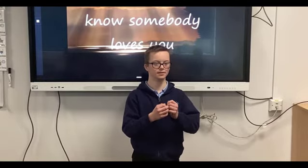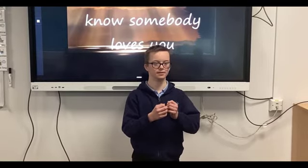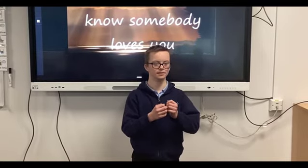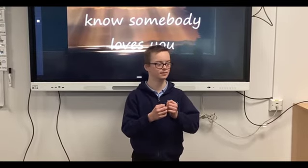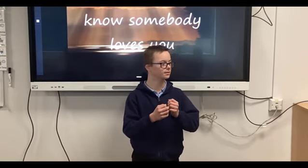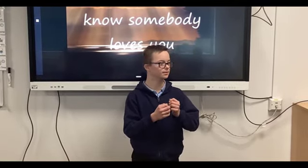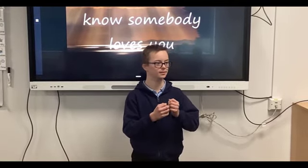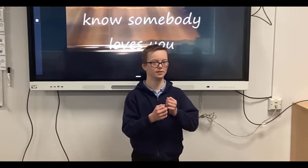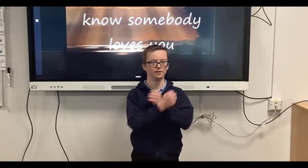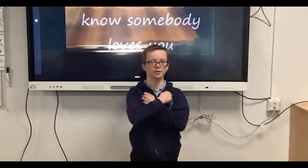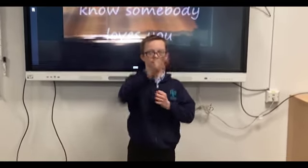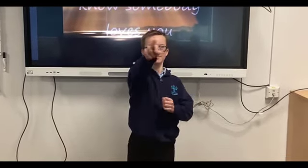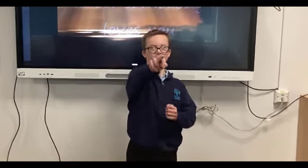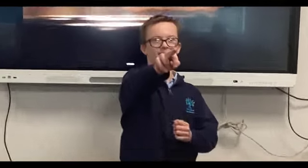can